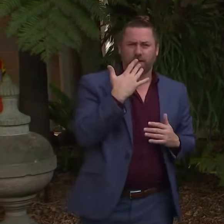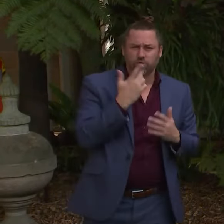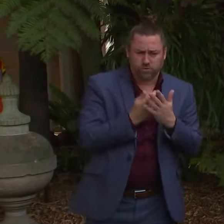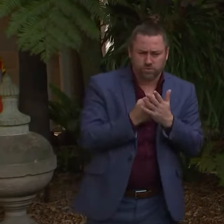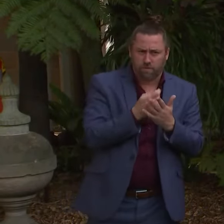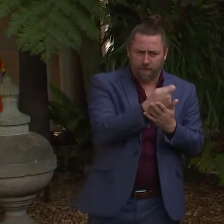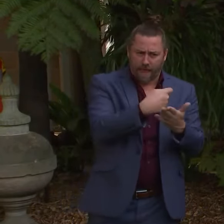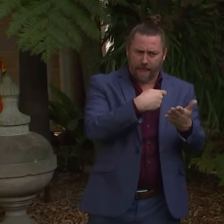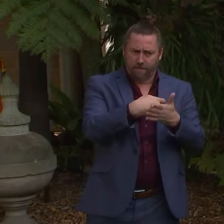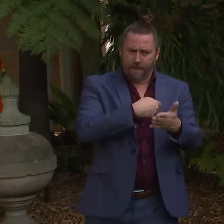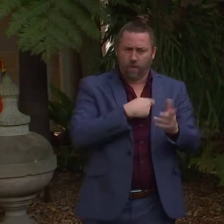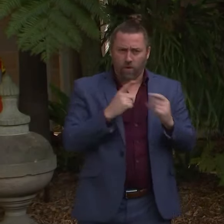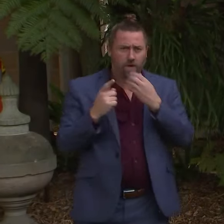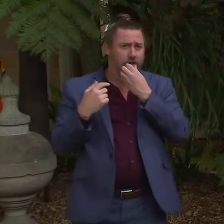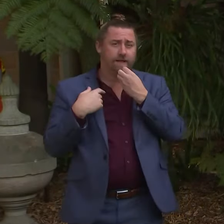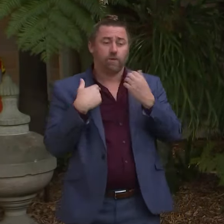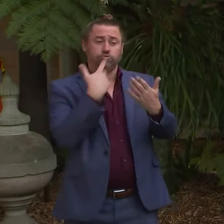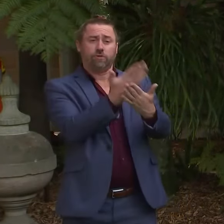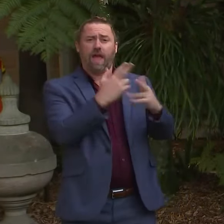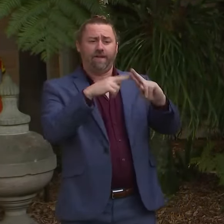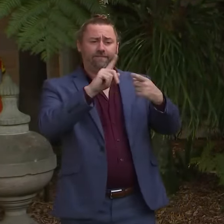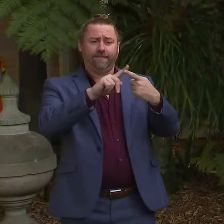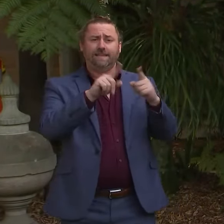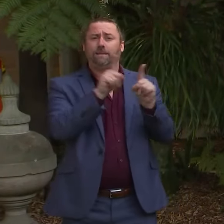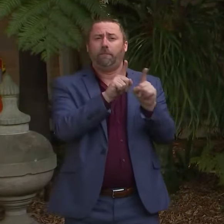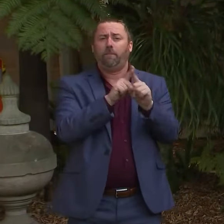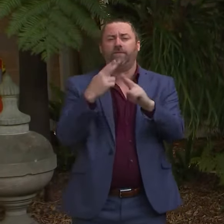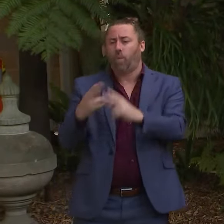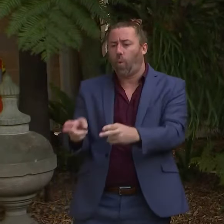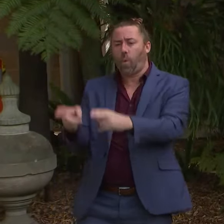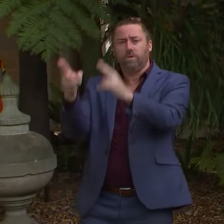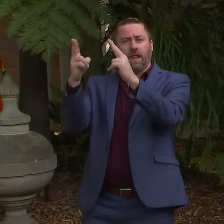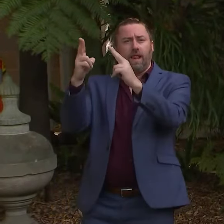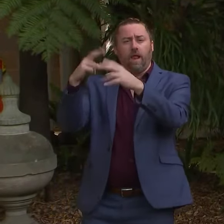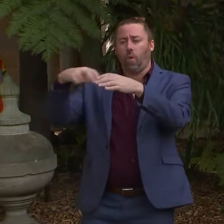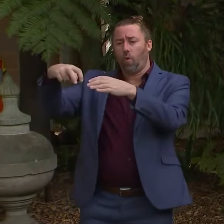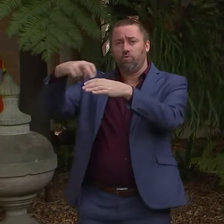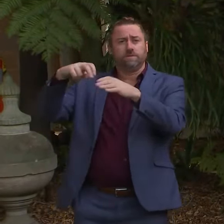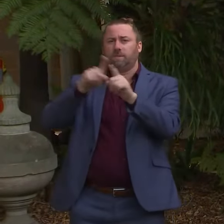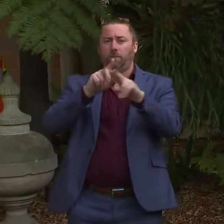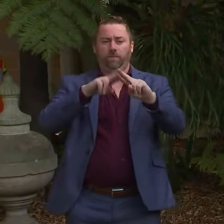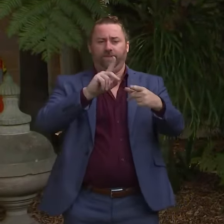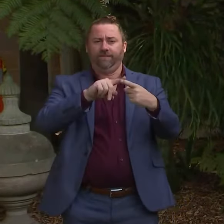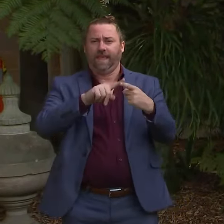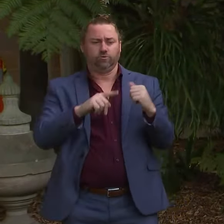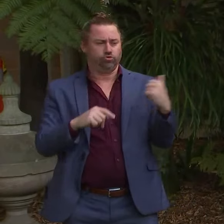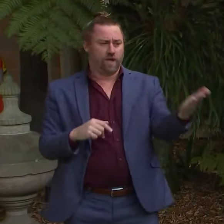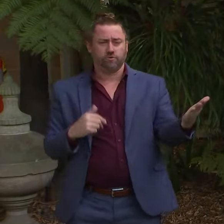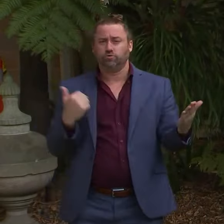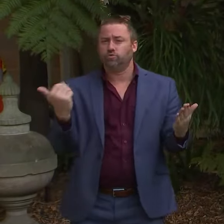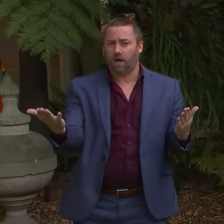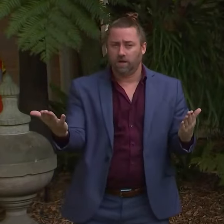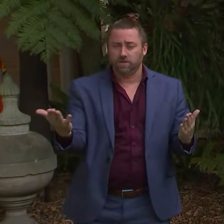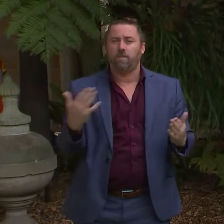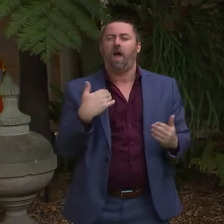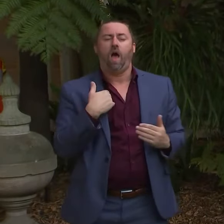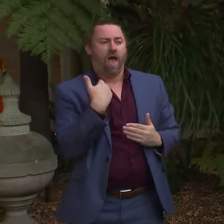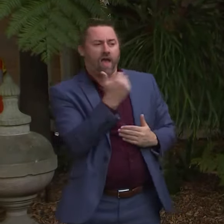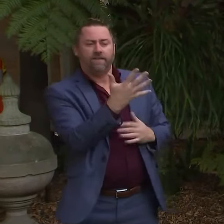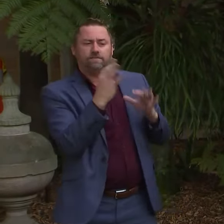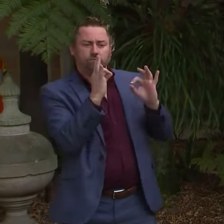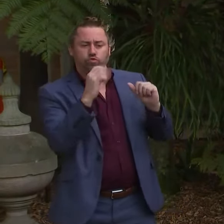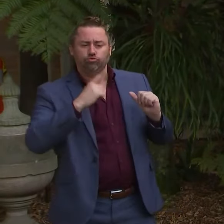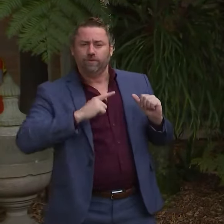Uh, so it's the same. We charge the same as what we charged in hotel quarantine. Um, again, we provide exemptions,